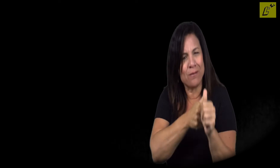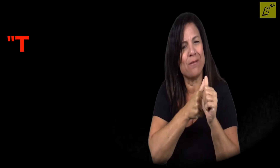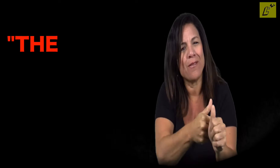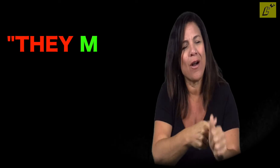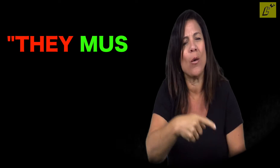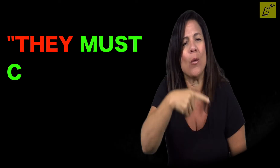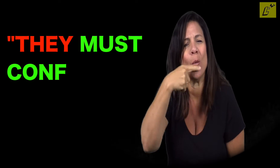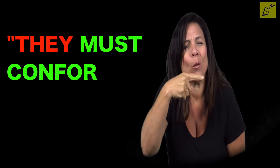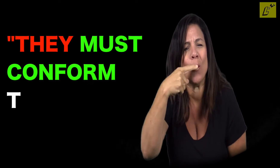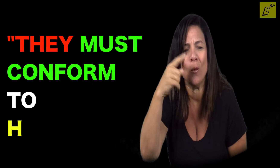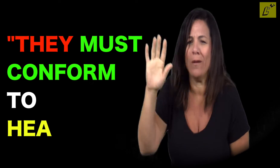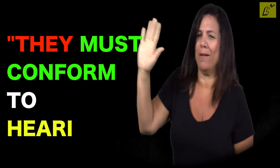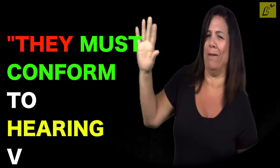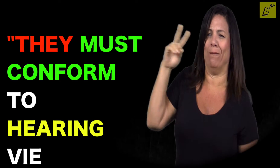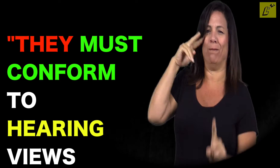must conform to hearing views